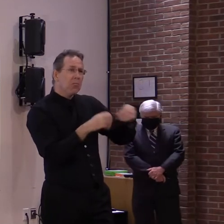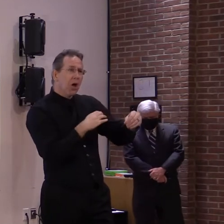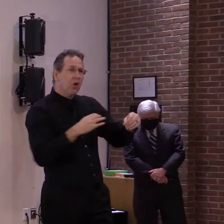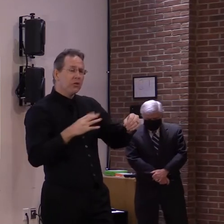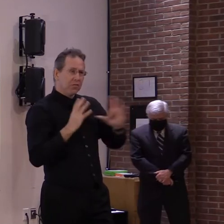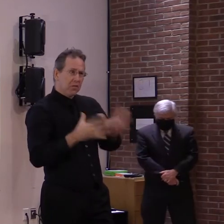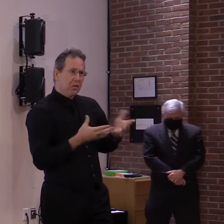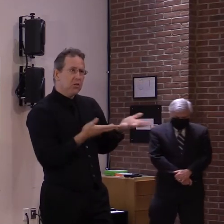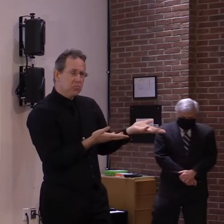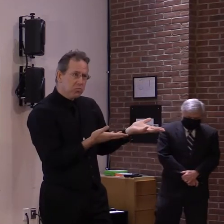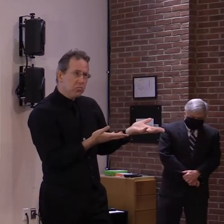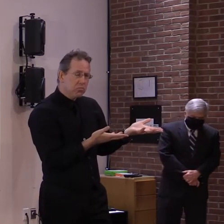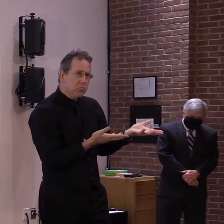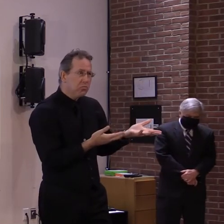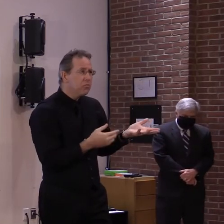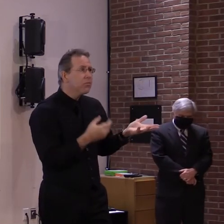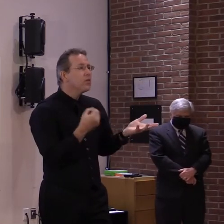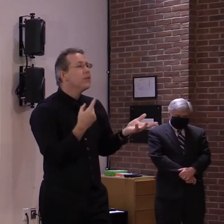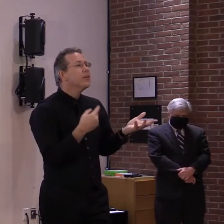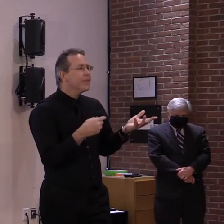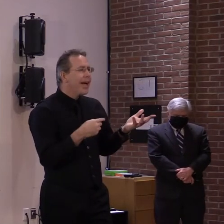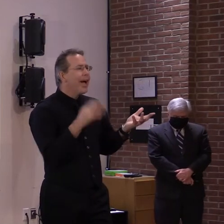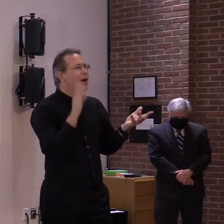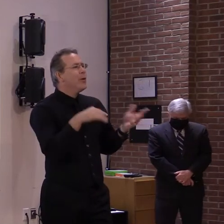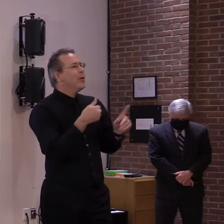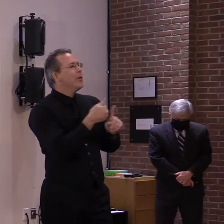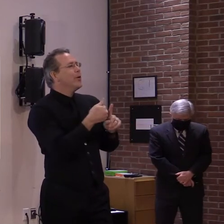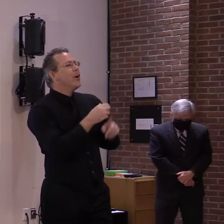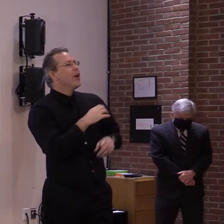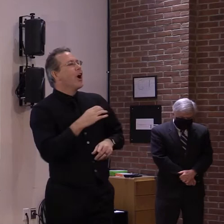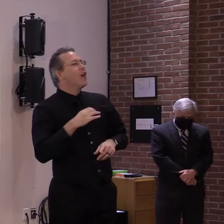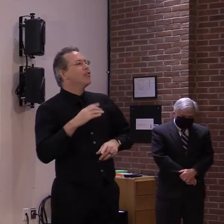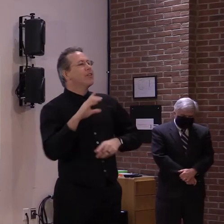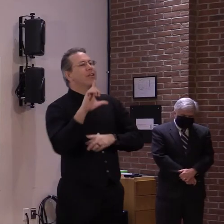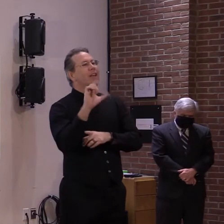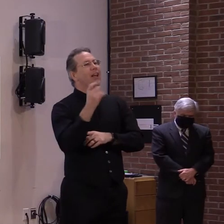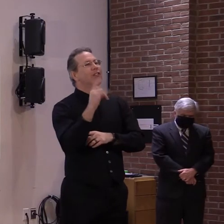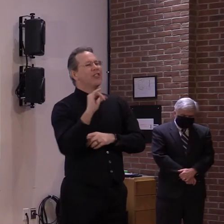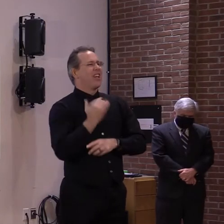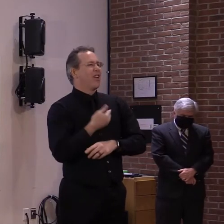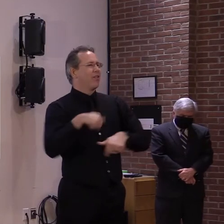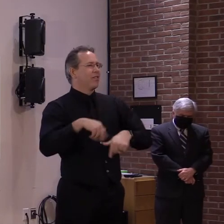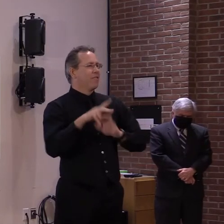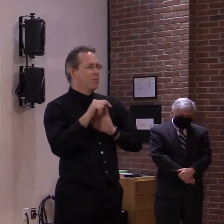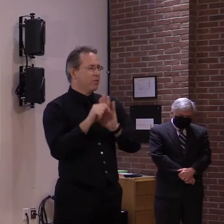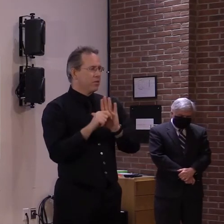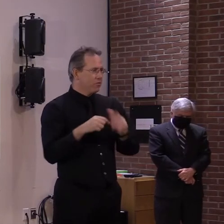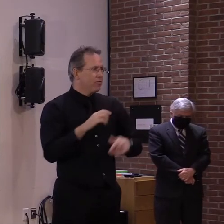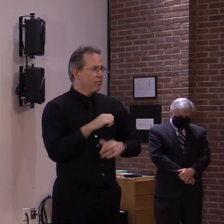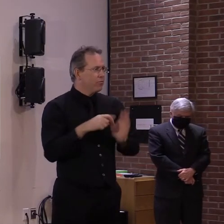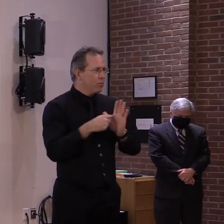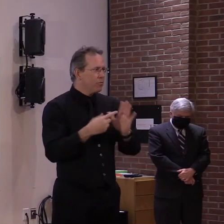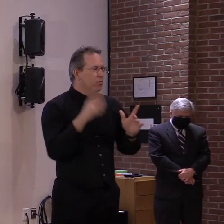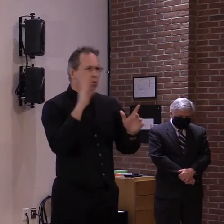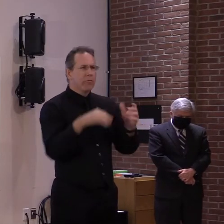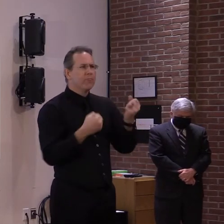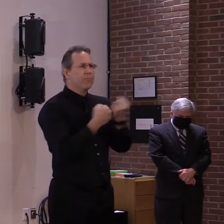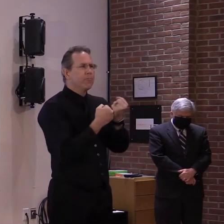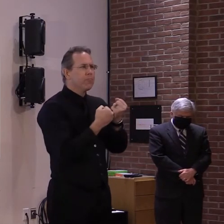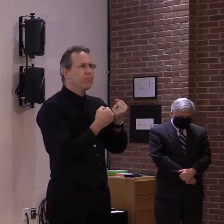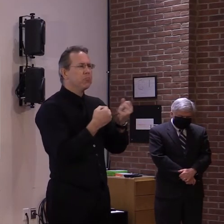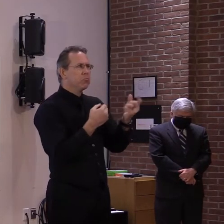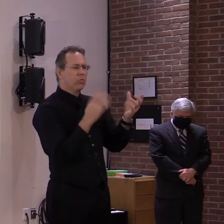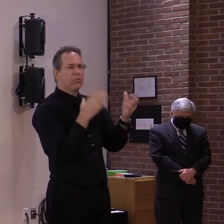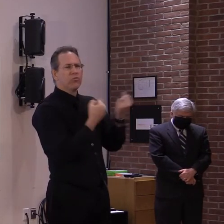have our backs in Vermont. So we're hopeful. This would be great news for